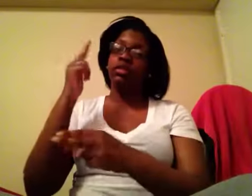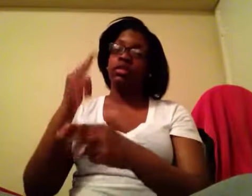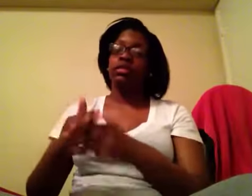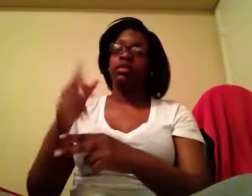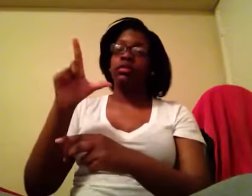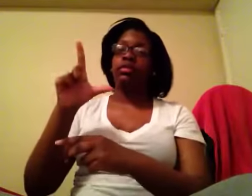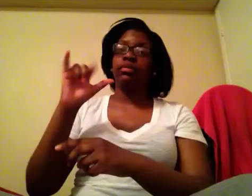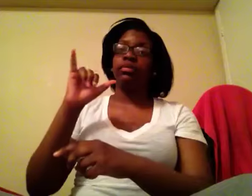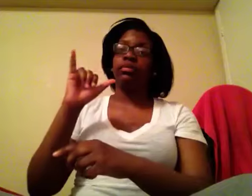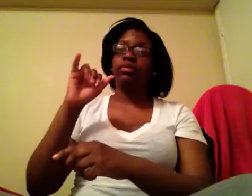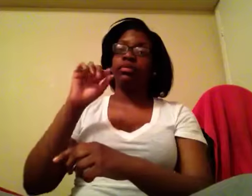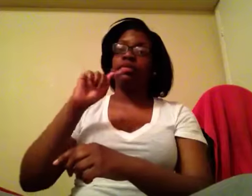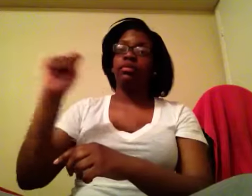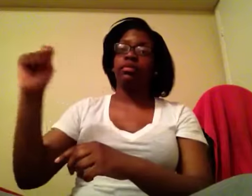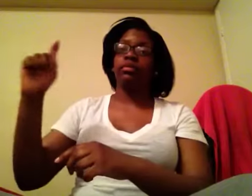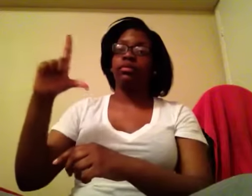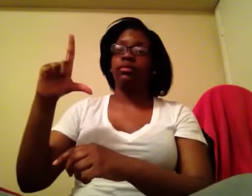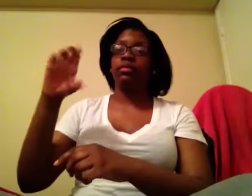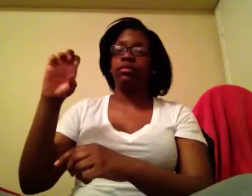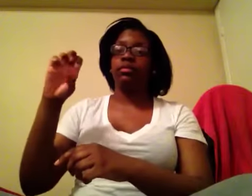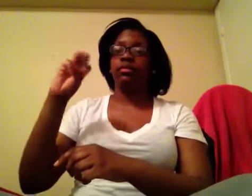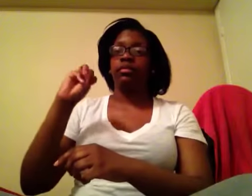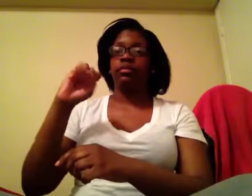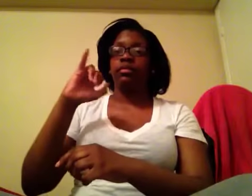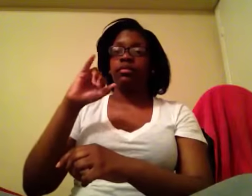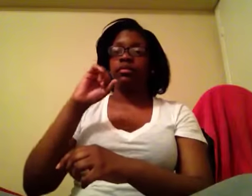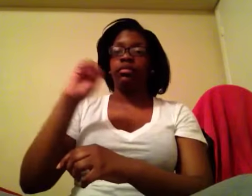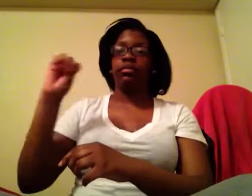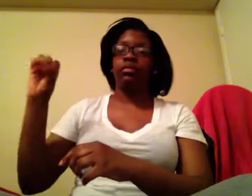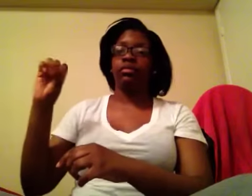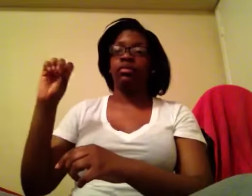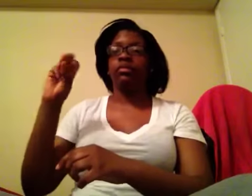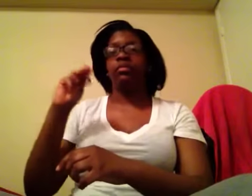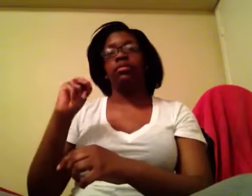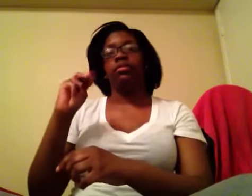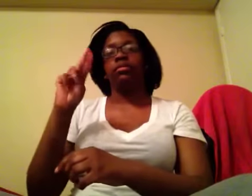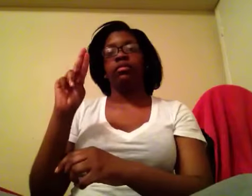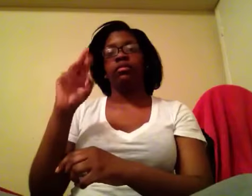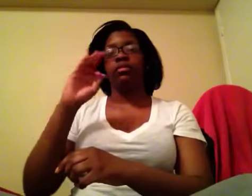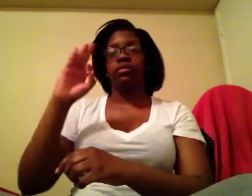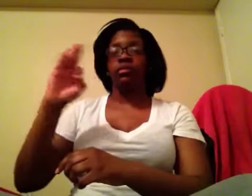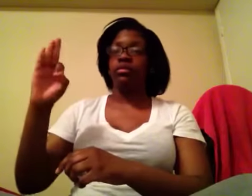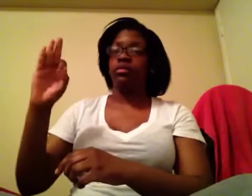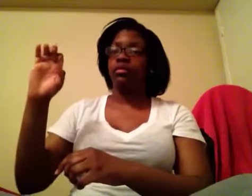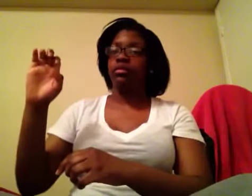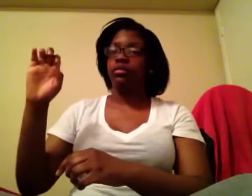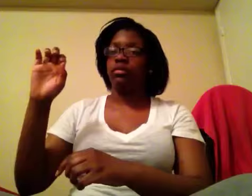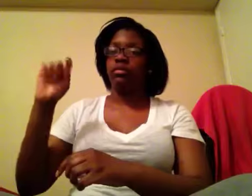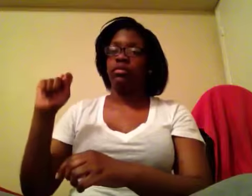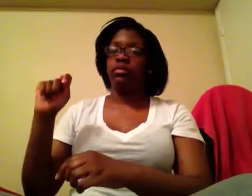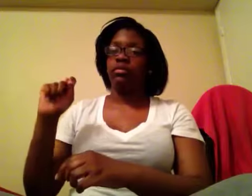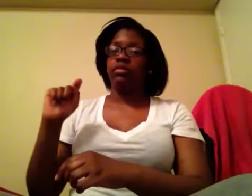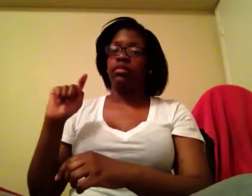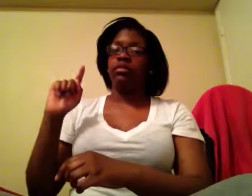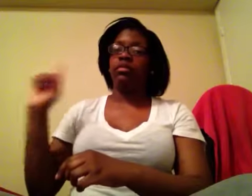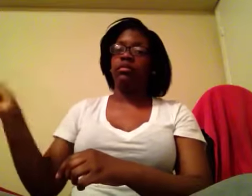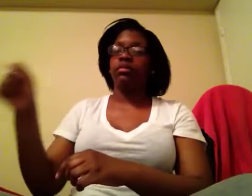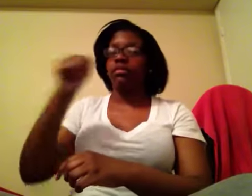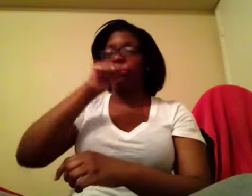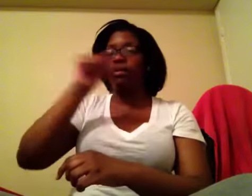Once there was a girl named Little Miss Muffet. She loved